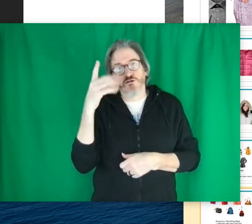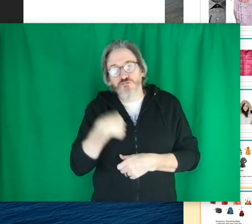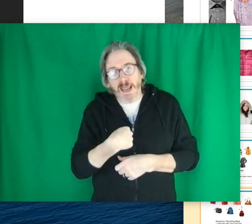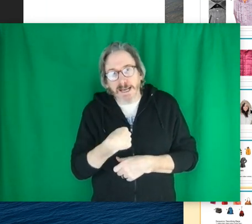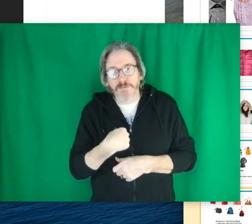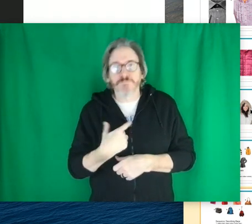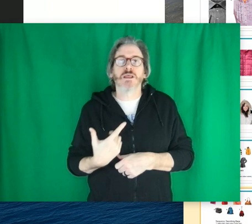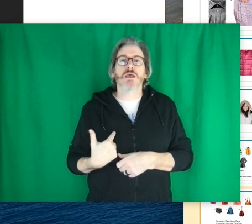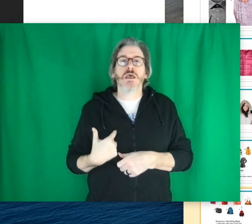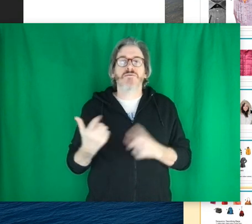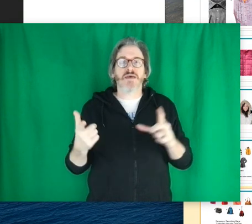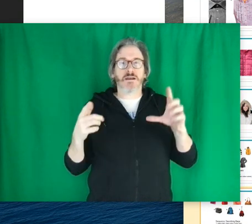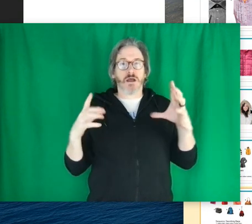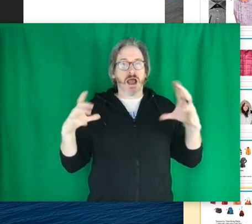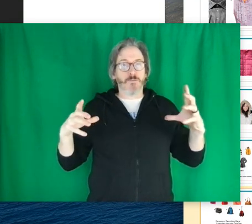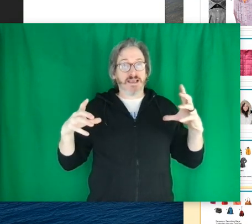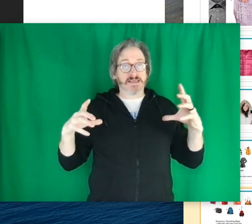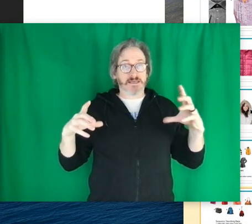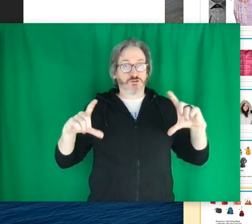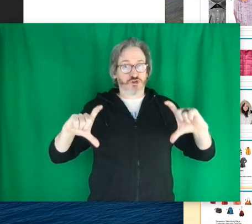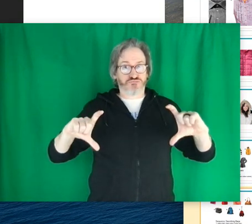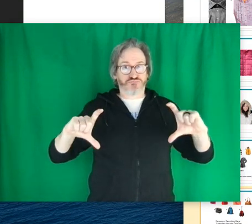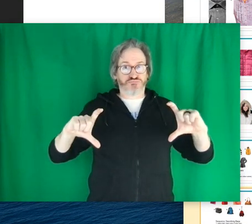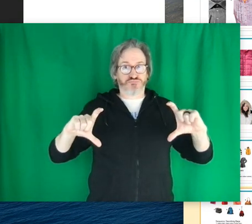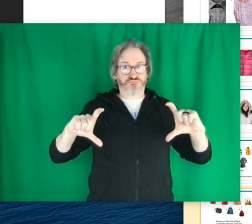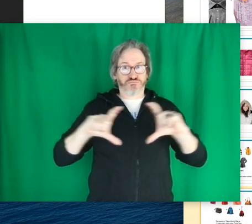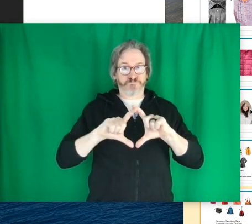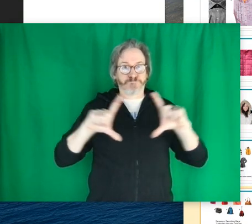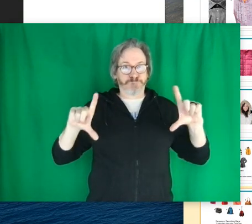red, then how big is it?